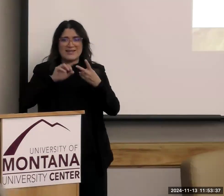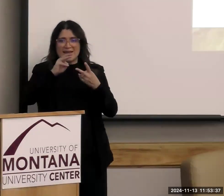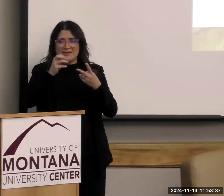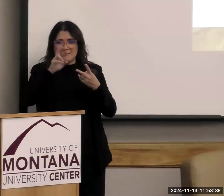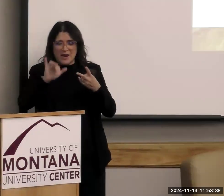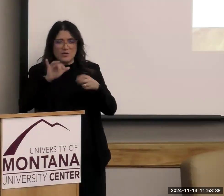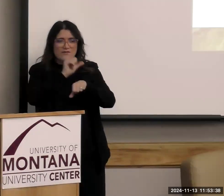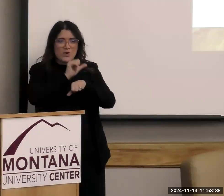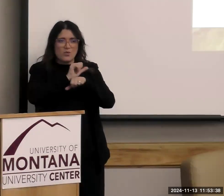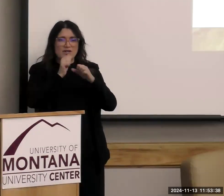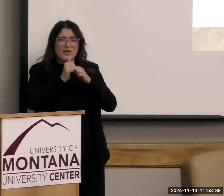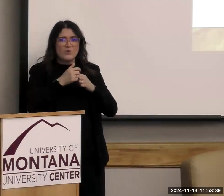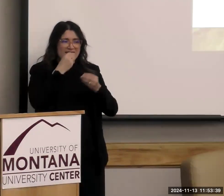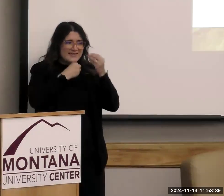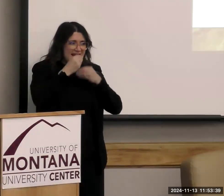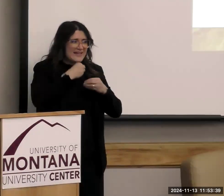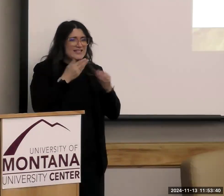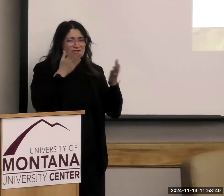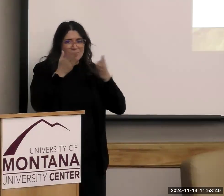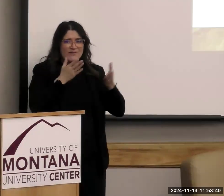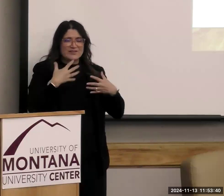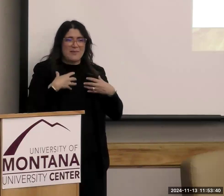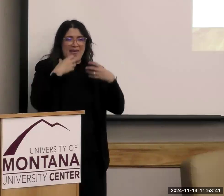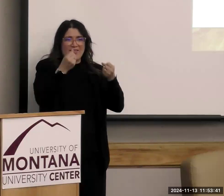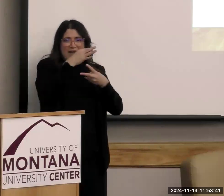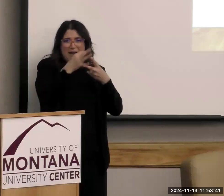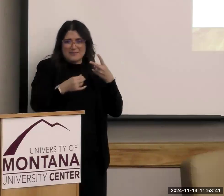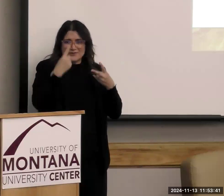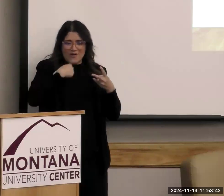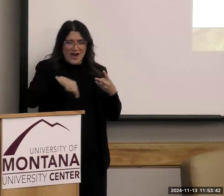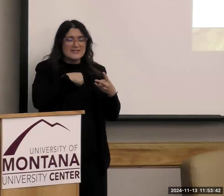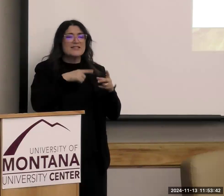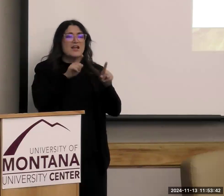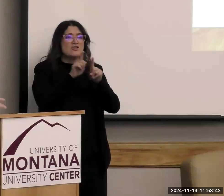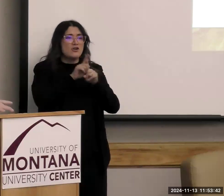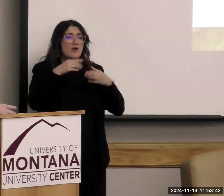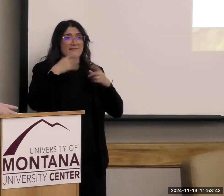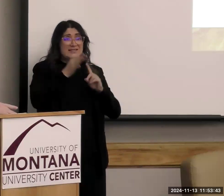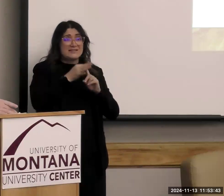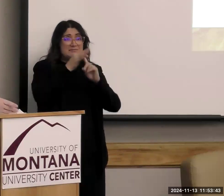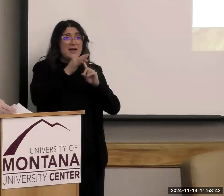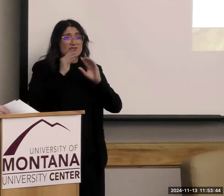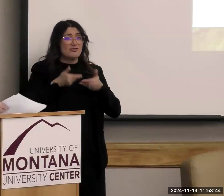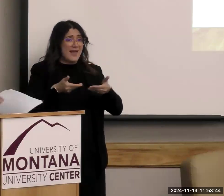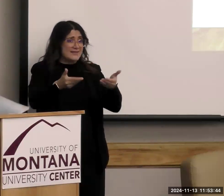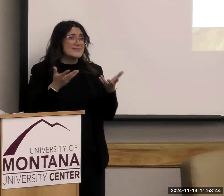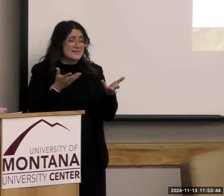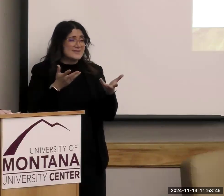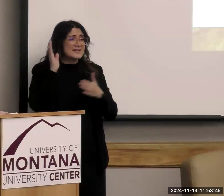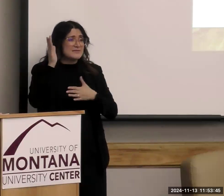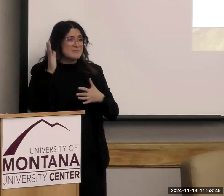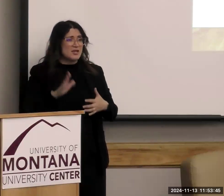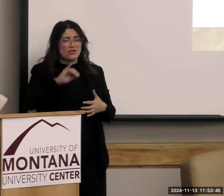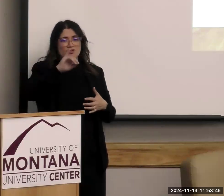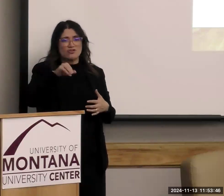Services for some healthy nutrition options for us. And we have a special guest speaker for our lunch, Josh Slotnick,